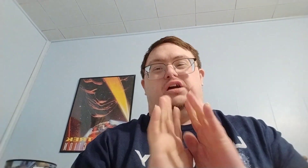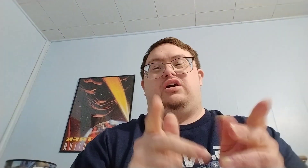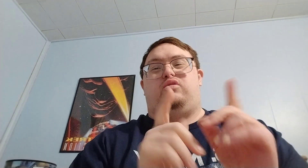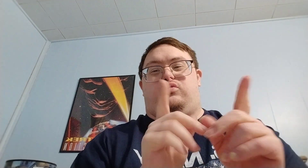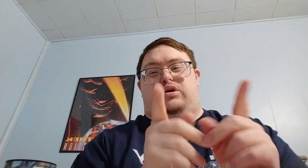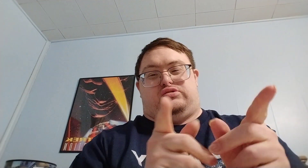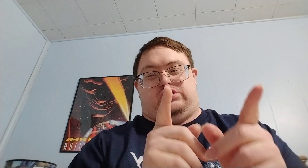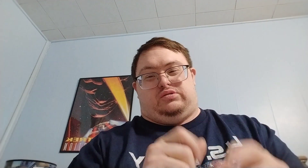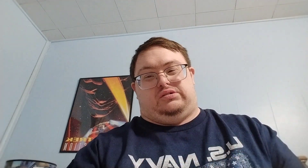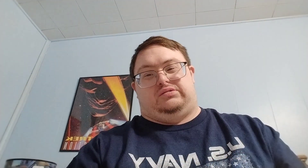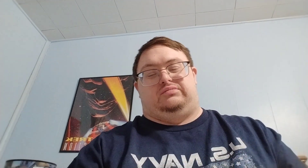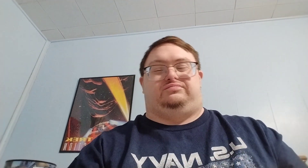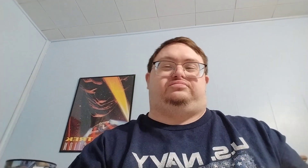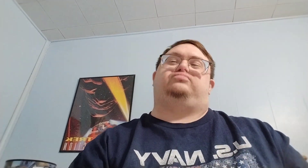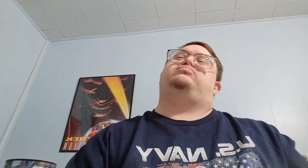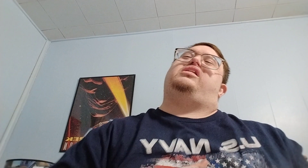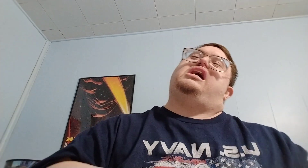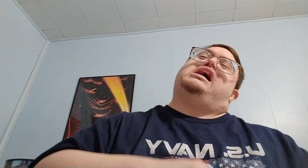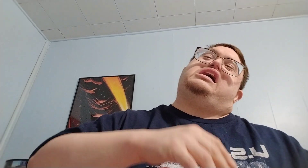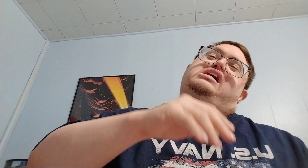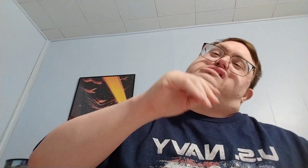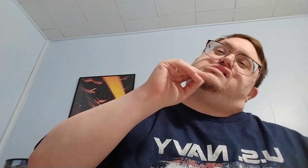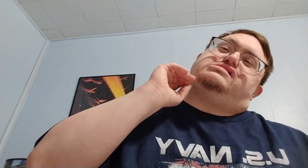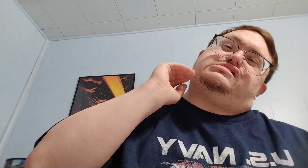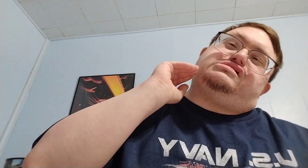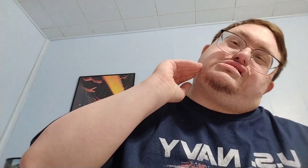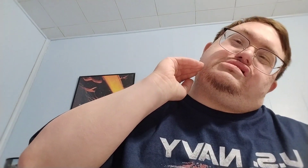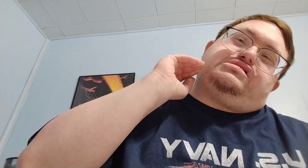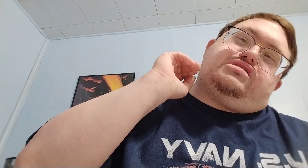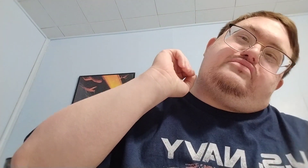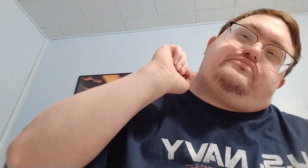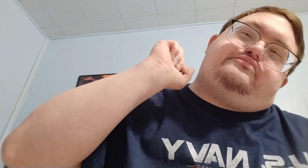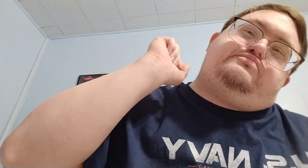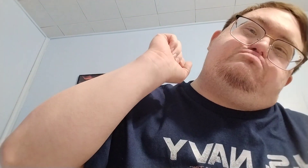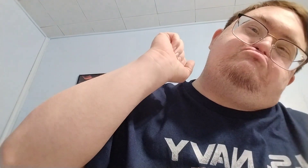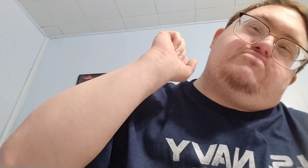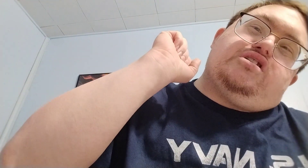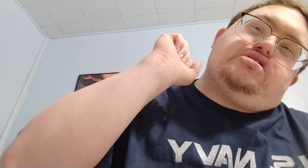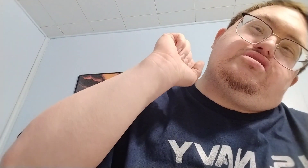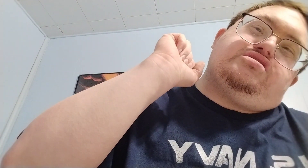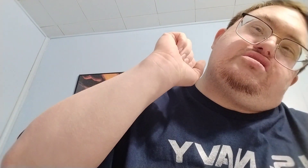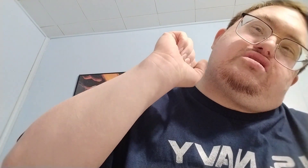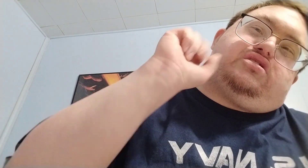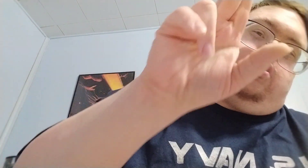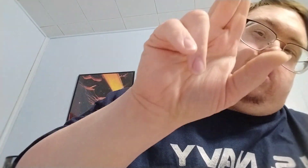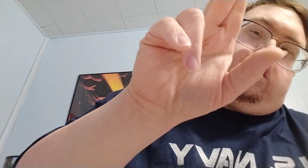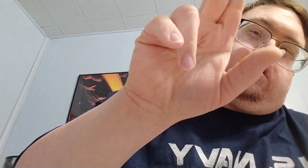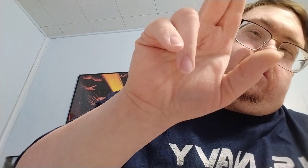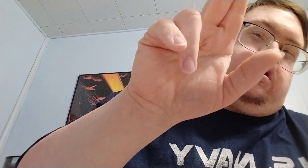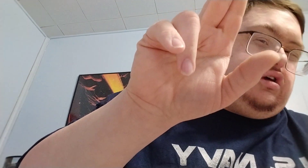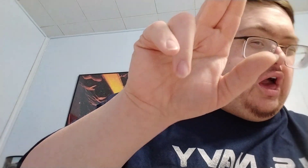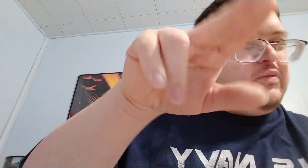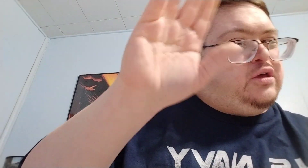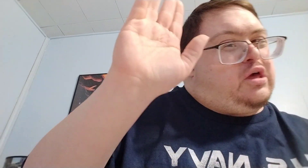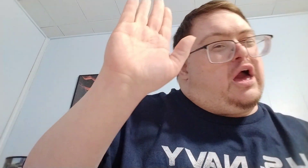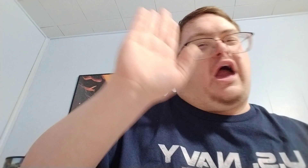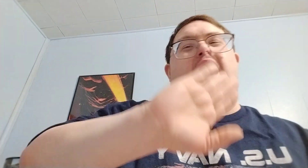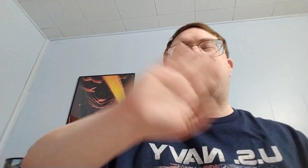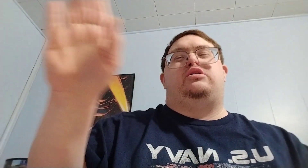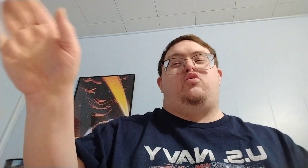I like that out And good luck. Happy New